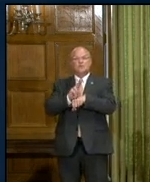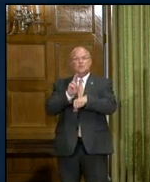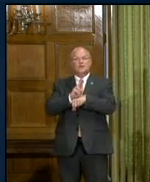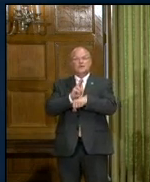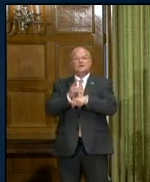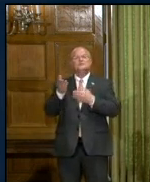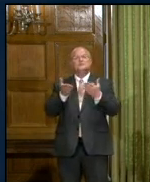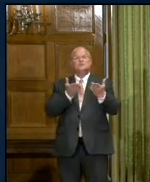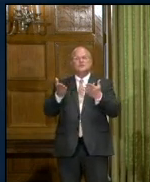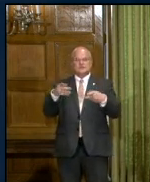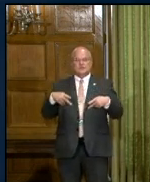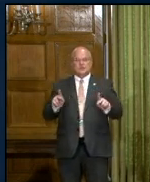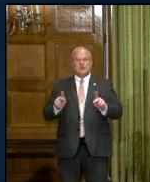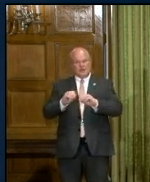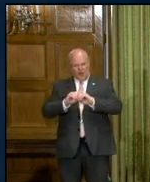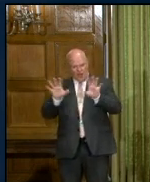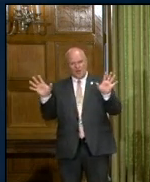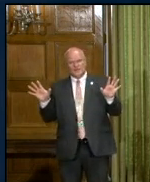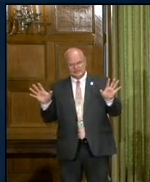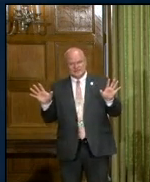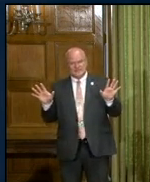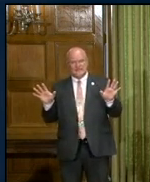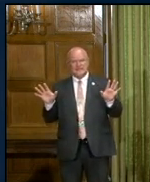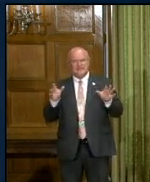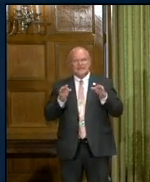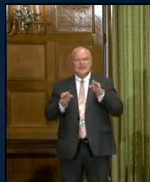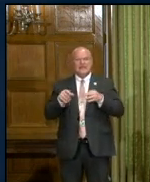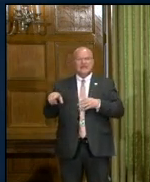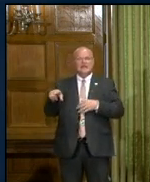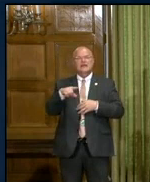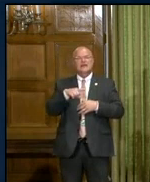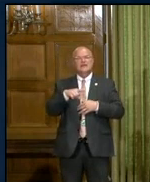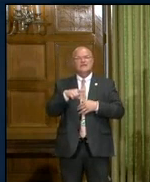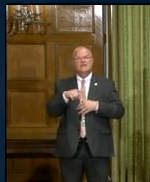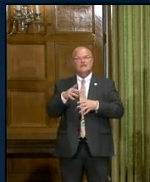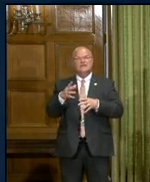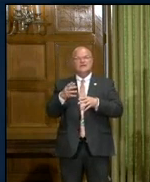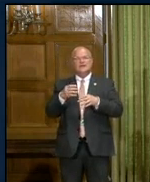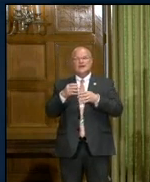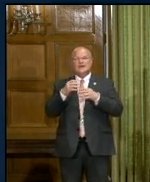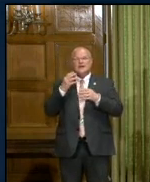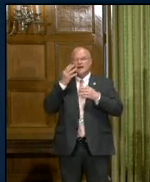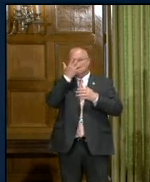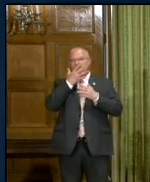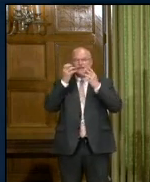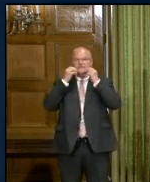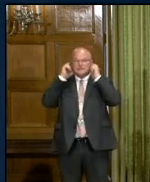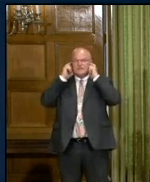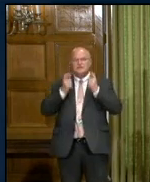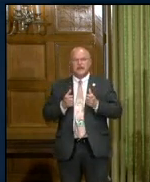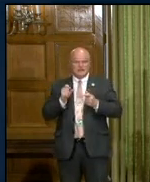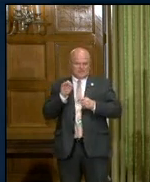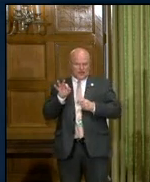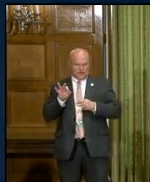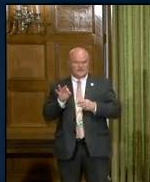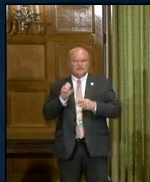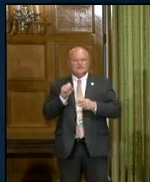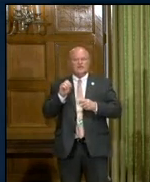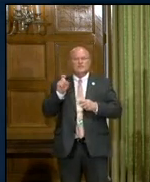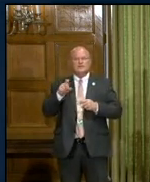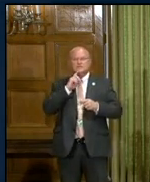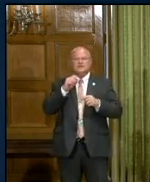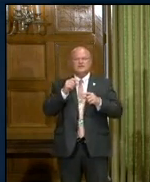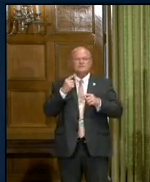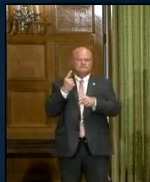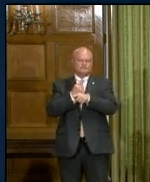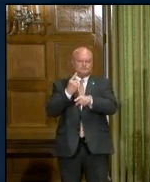as services permit. Obviously, if you're getting a facial, you take your mask off, and so you